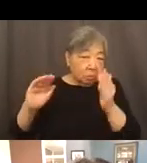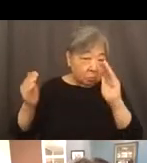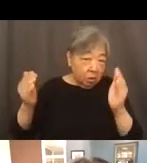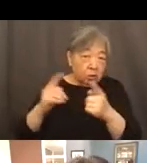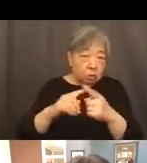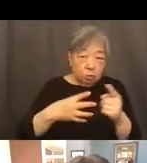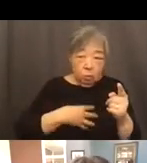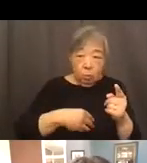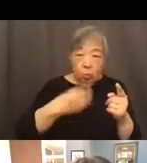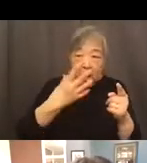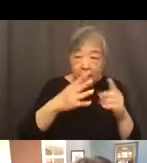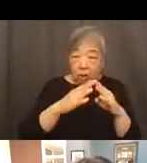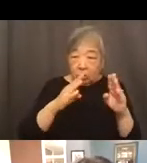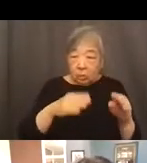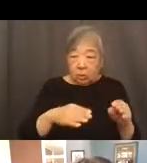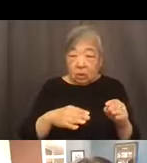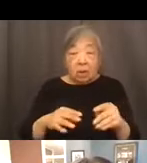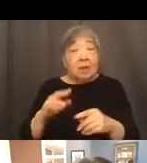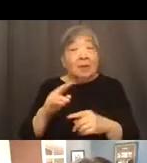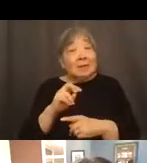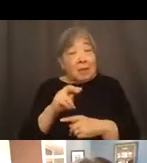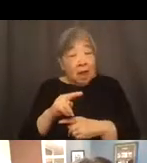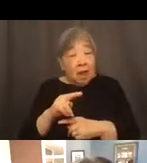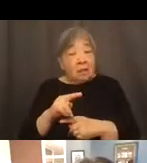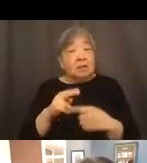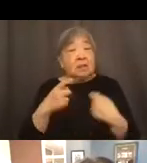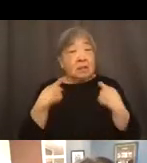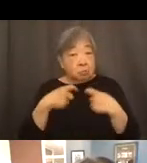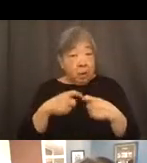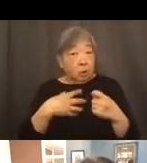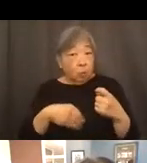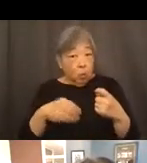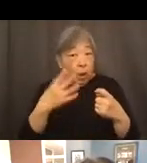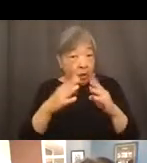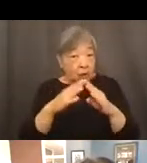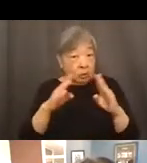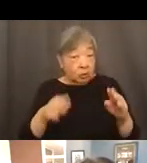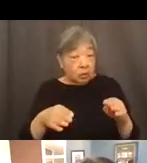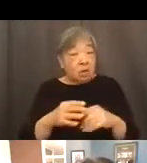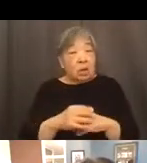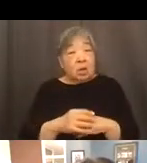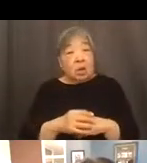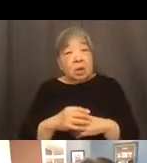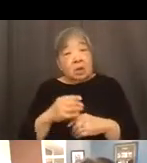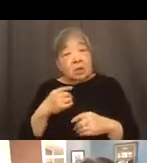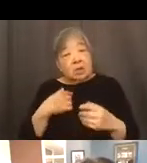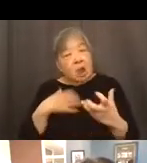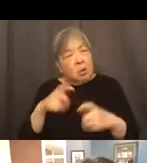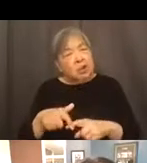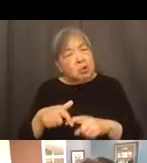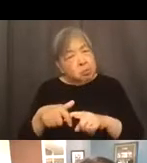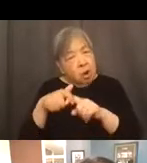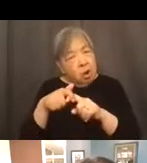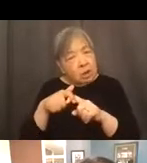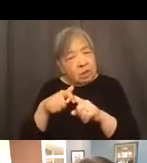households, non-Hispanic white households. And so I just wanted to pause here for